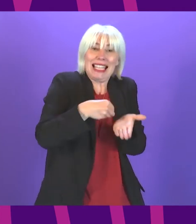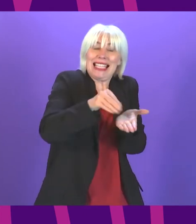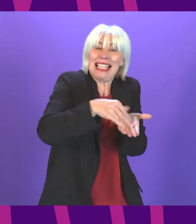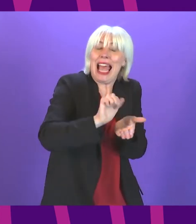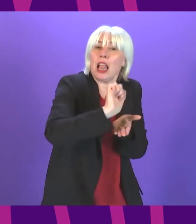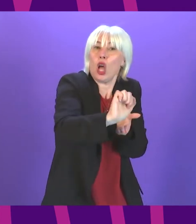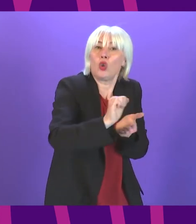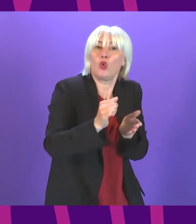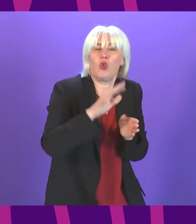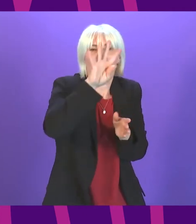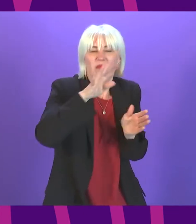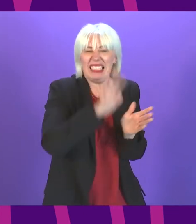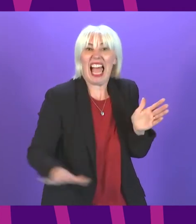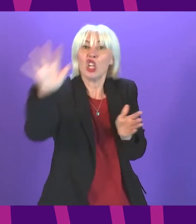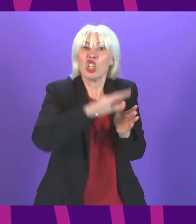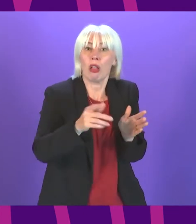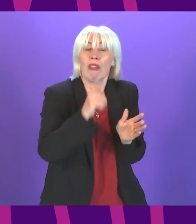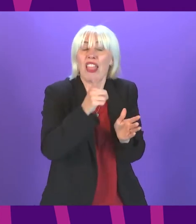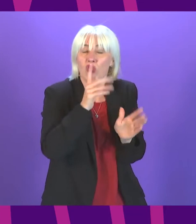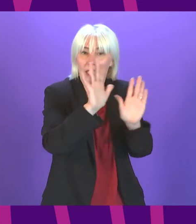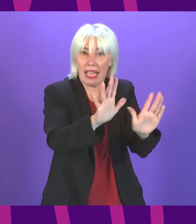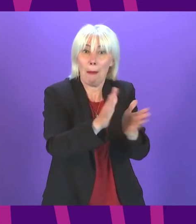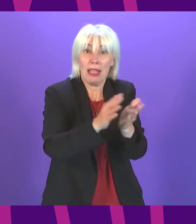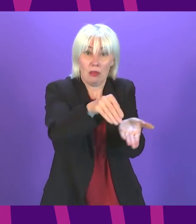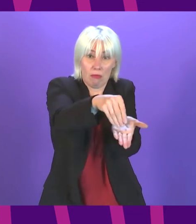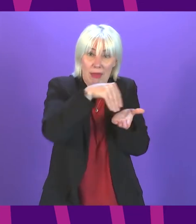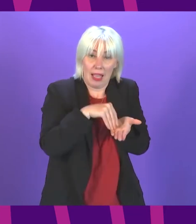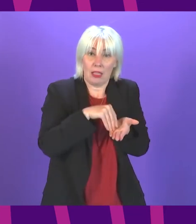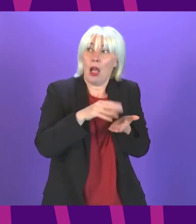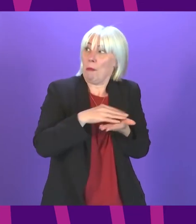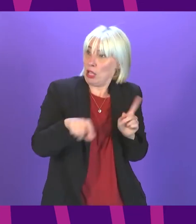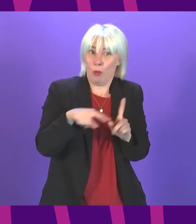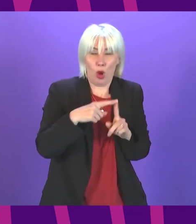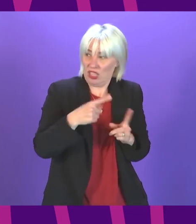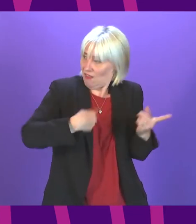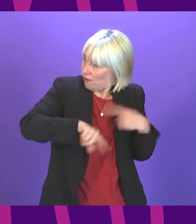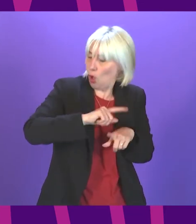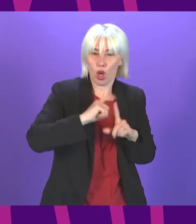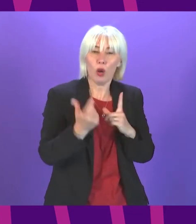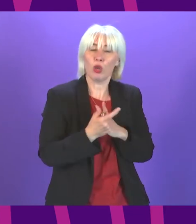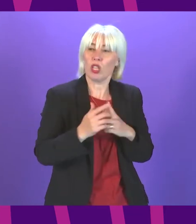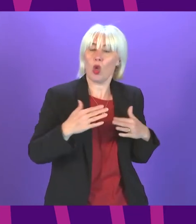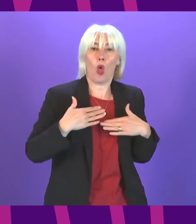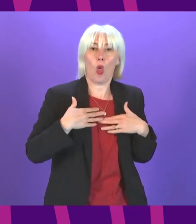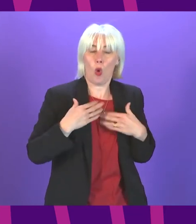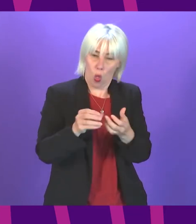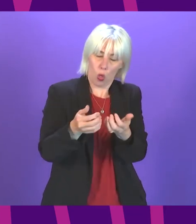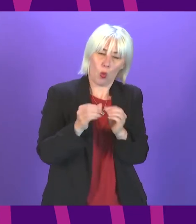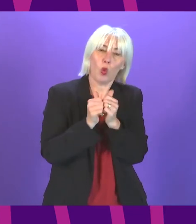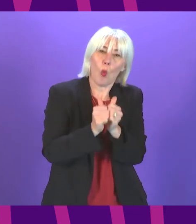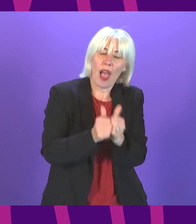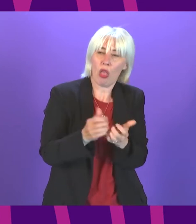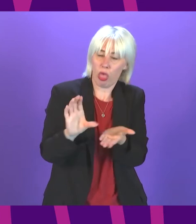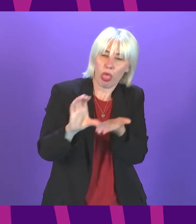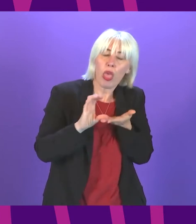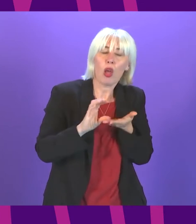million over its 20 year life a local initiative with positive effects on the wealth well-being and environment of